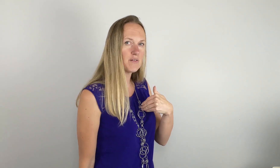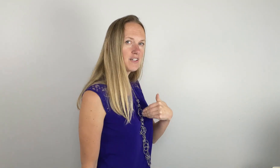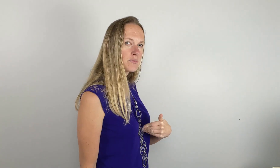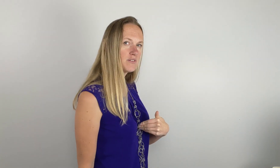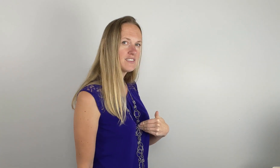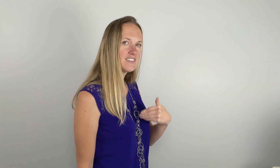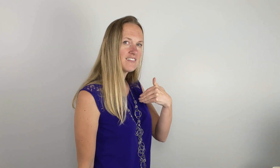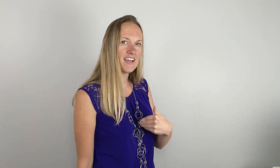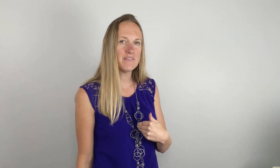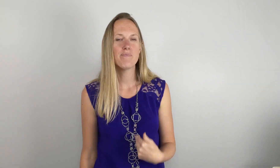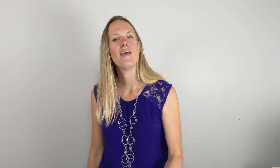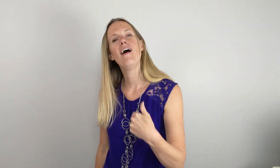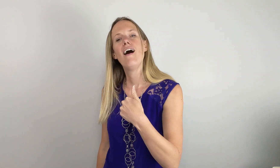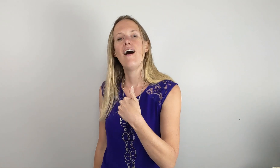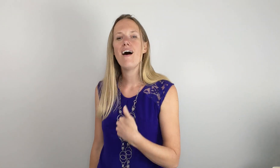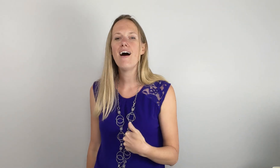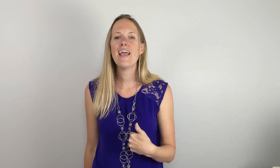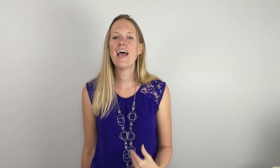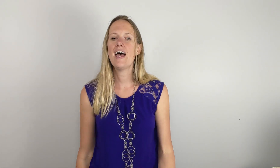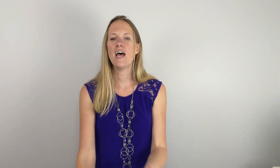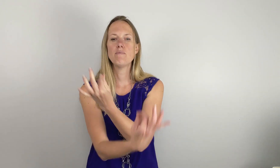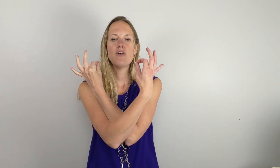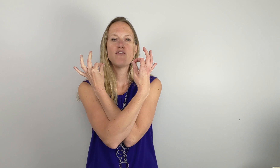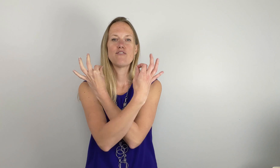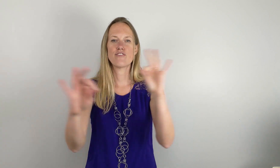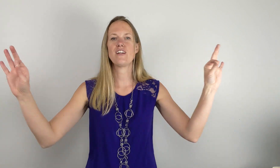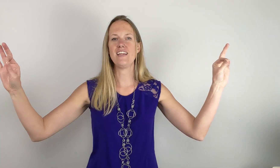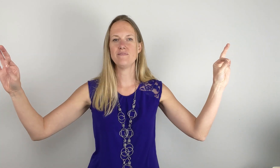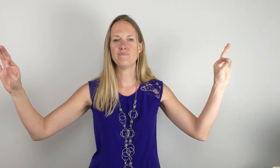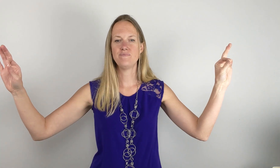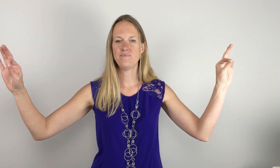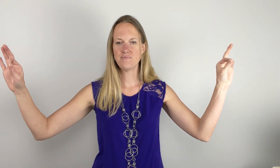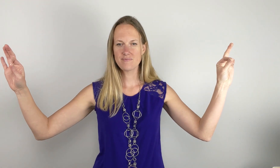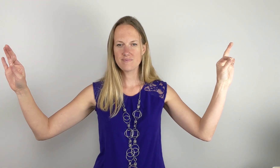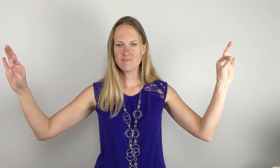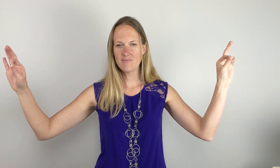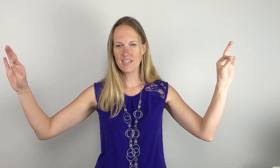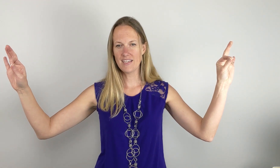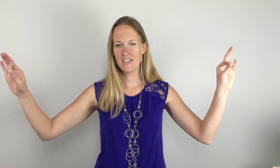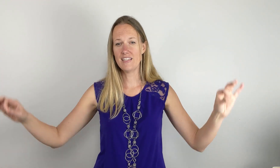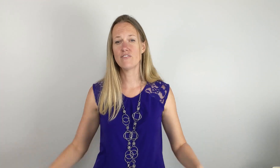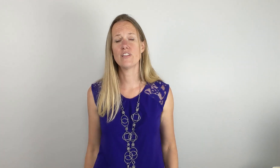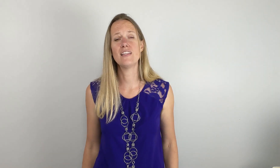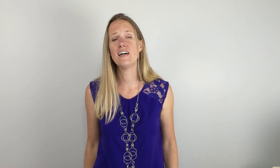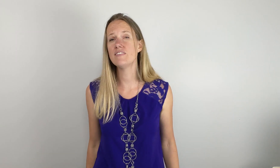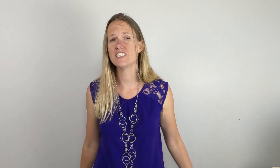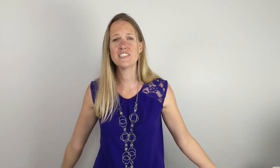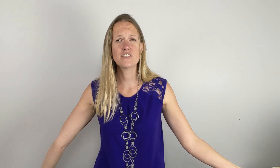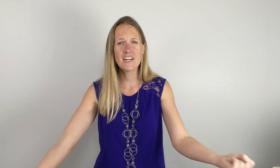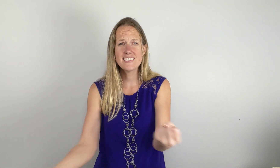what you're supposed to do. Okay. I am free. Okay. And then for the love of Jesus Christ.